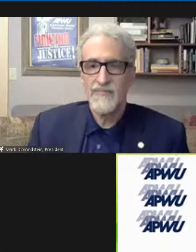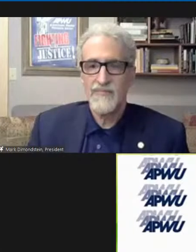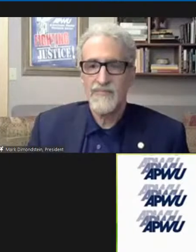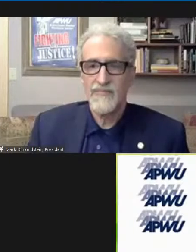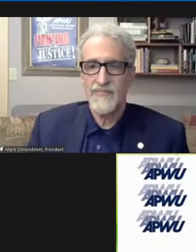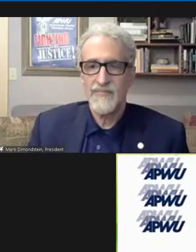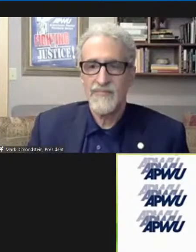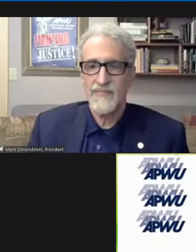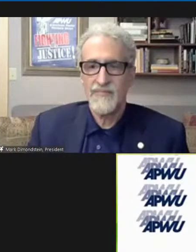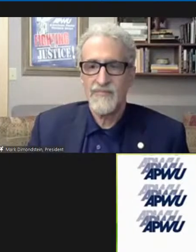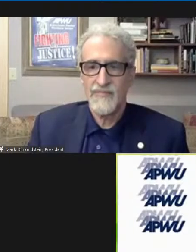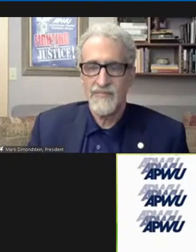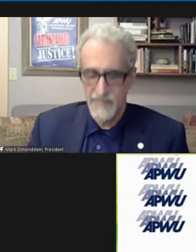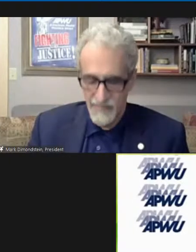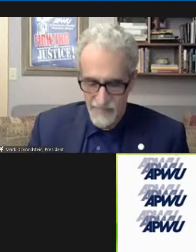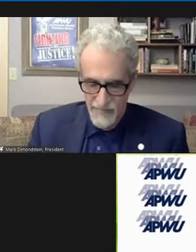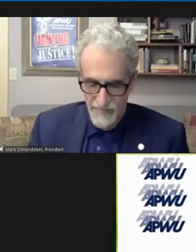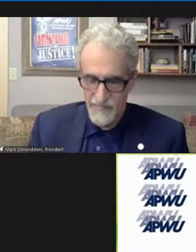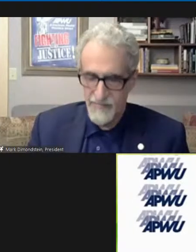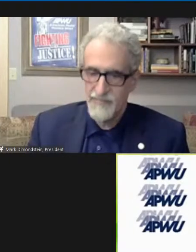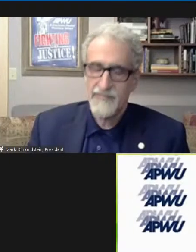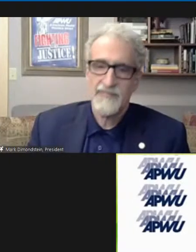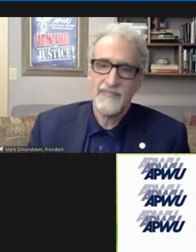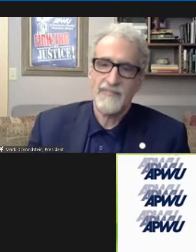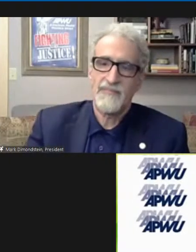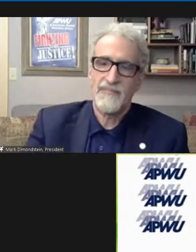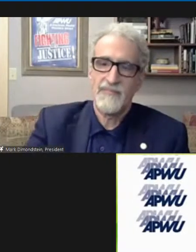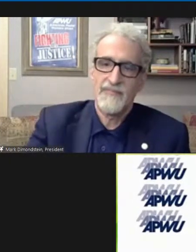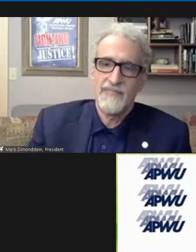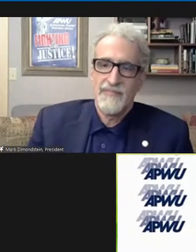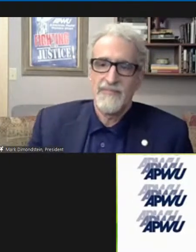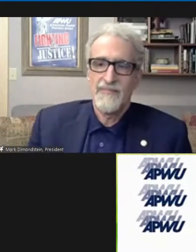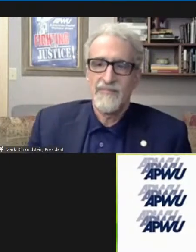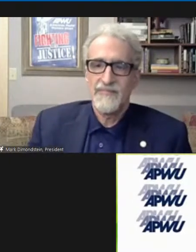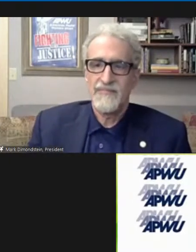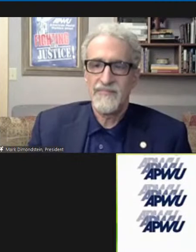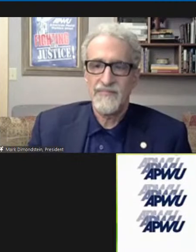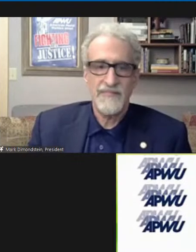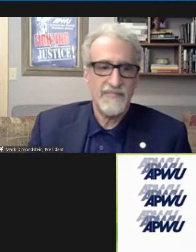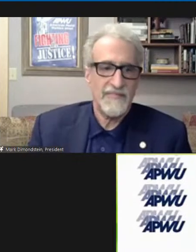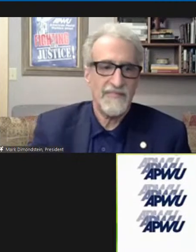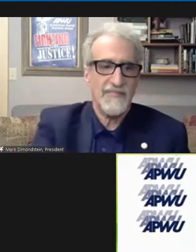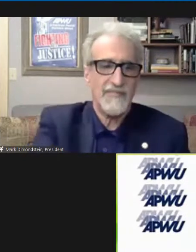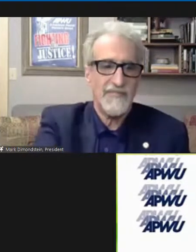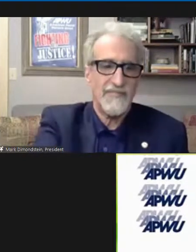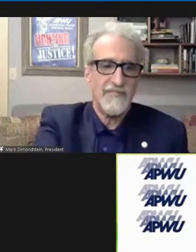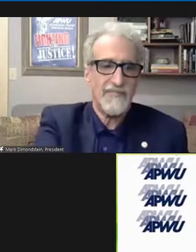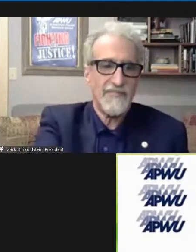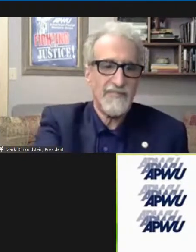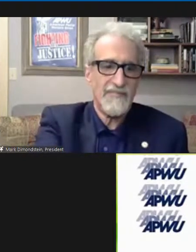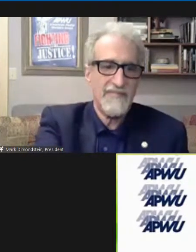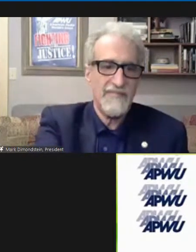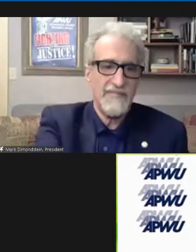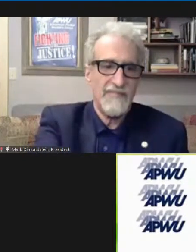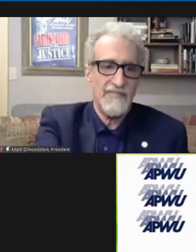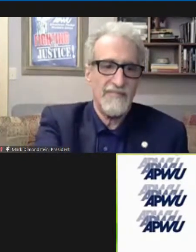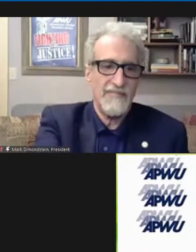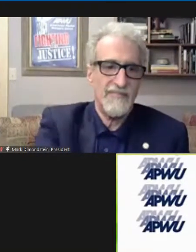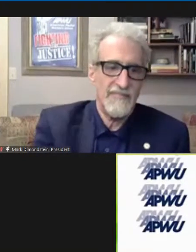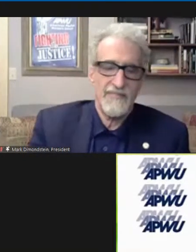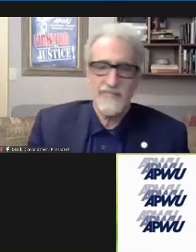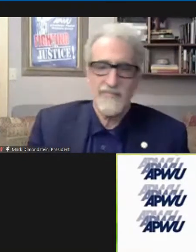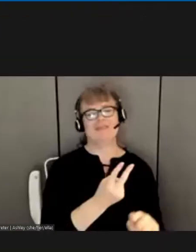and we are going to do the best i know we are we're all fired up and we're ready to go and we're ready for whatever's strong at us as